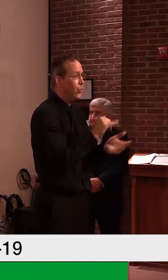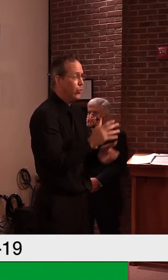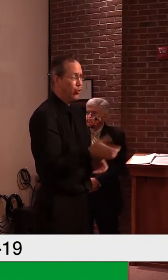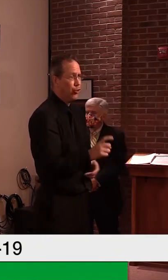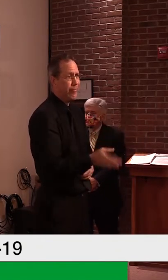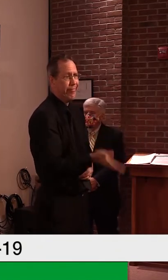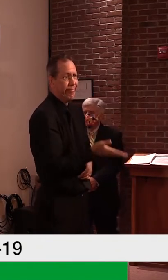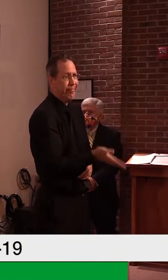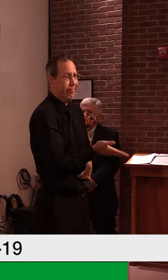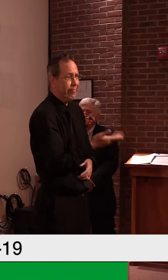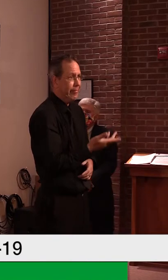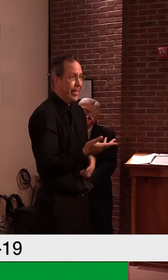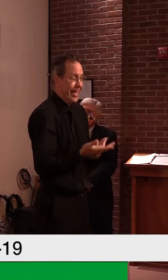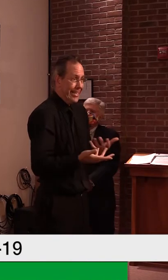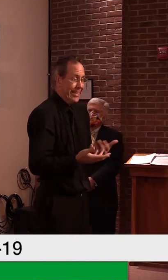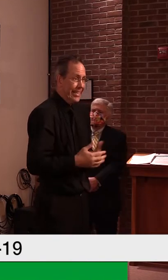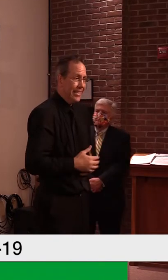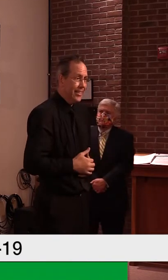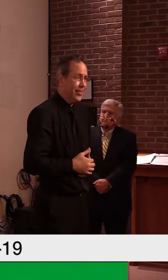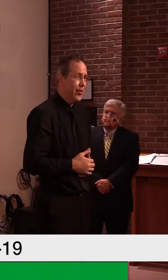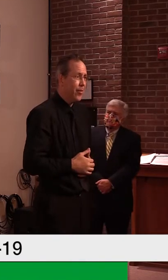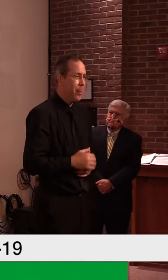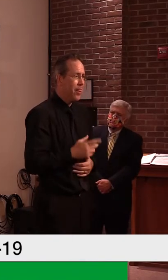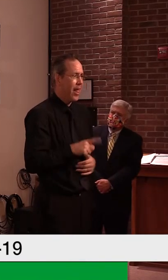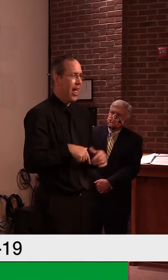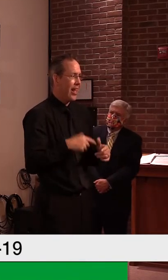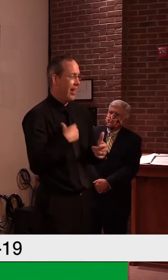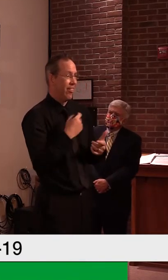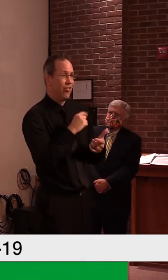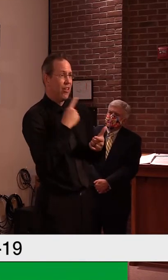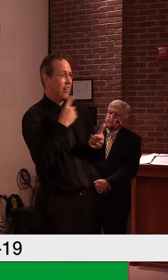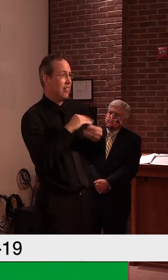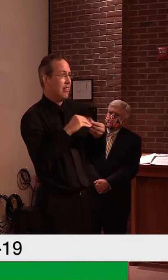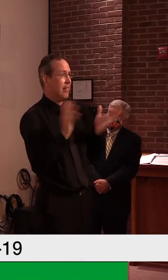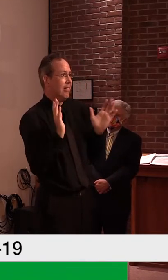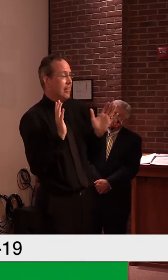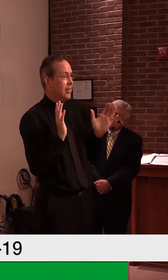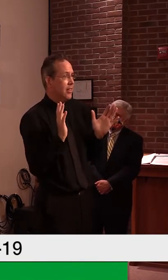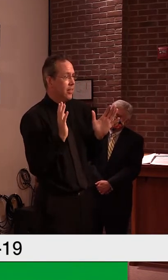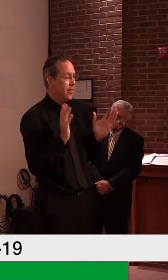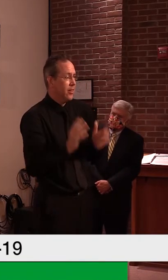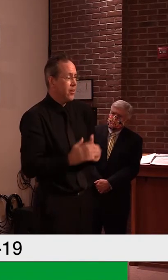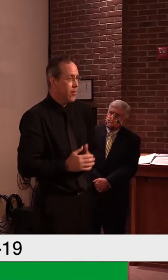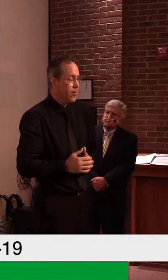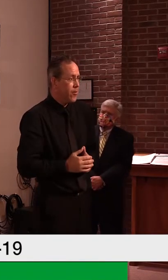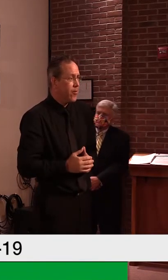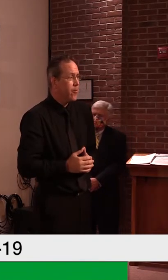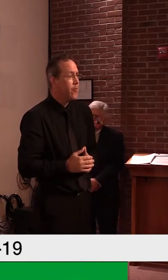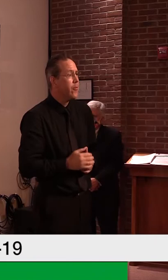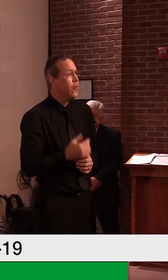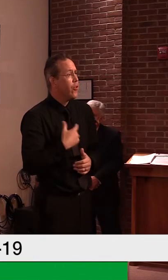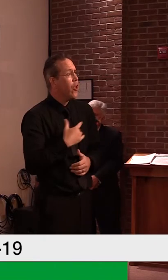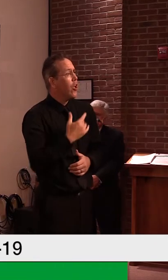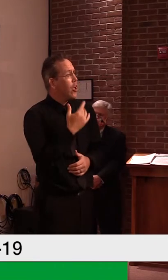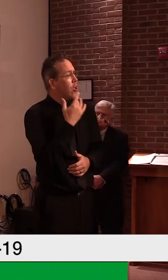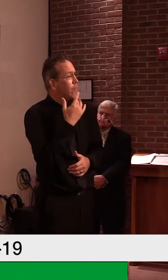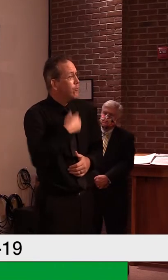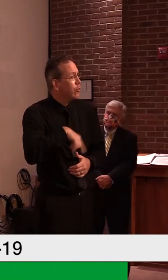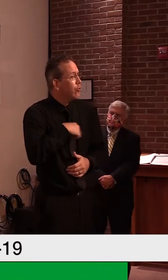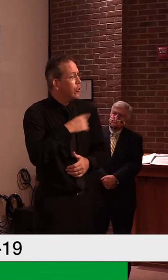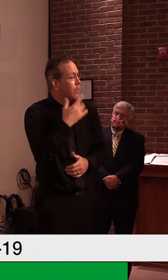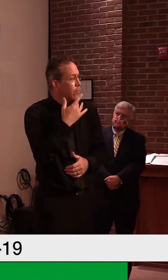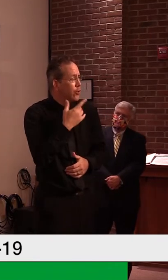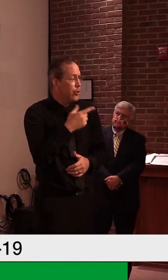say much more than that. No, um, we, we do prefer for a symptomatic person to not go through